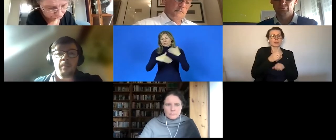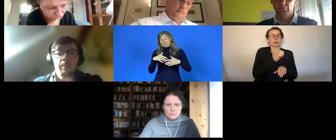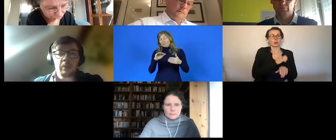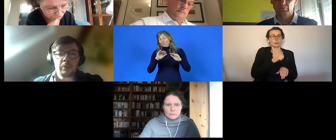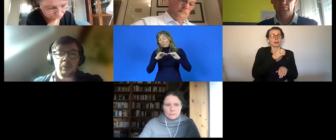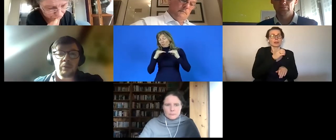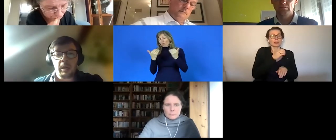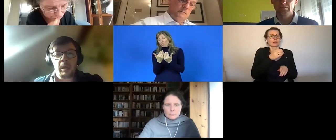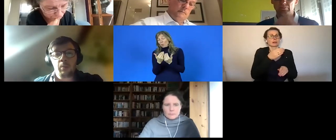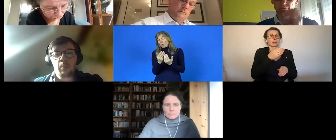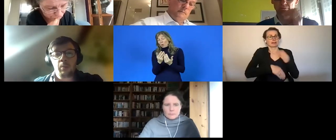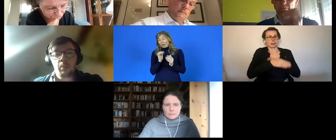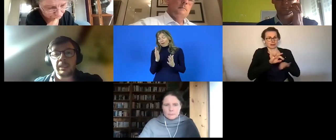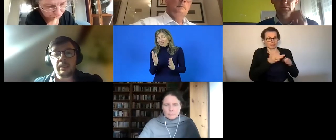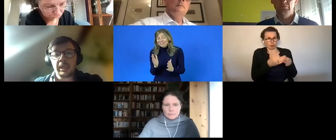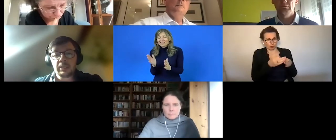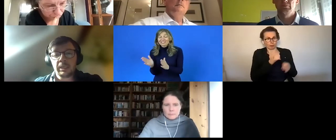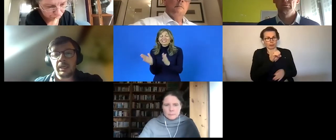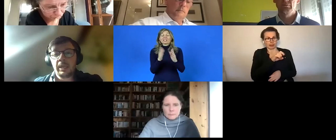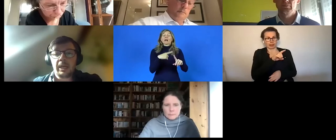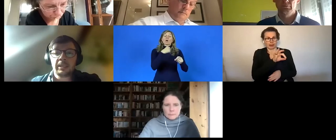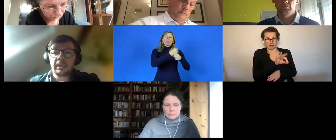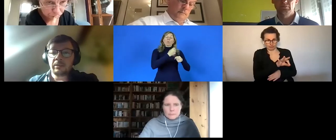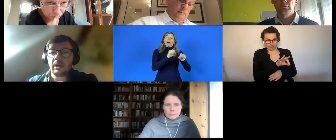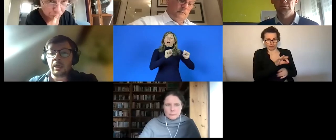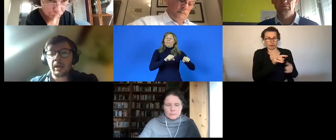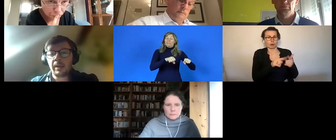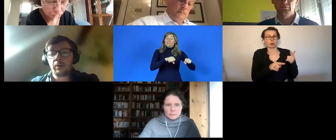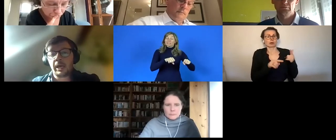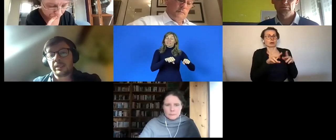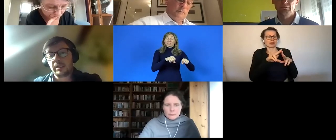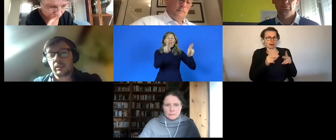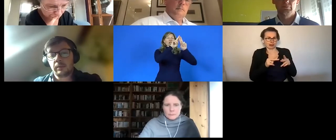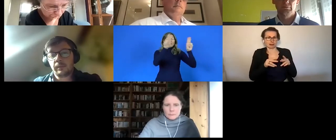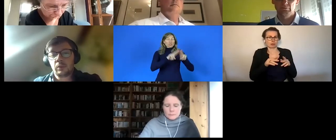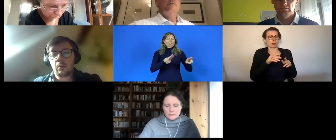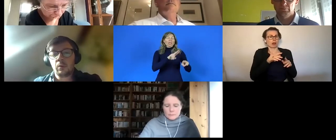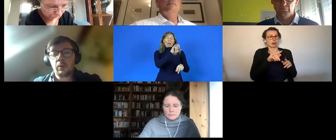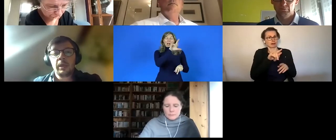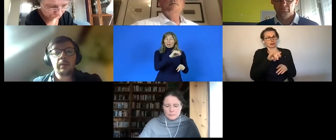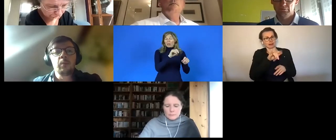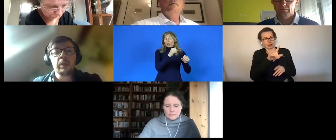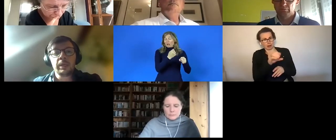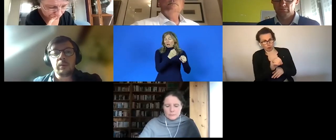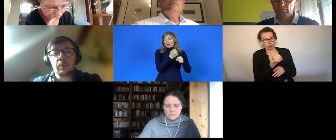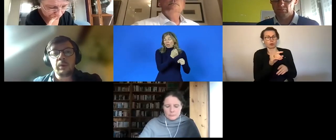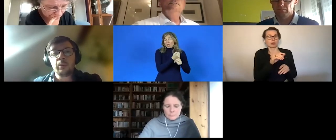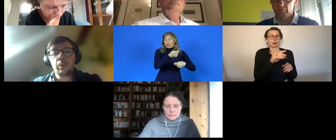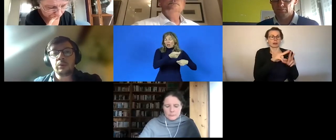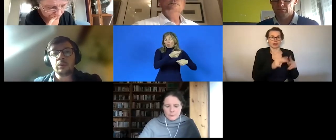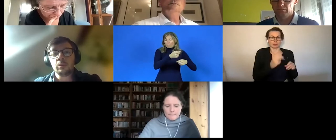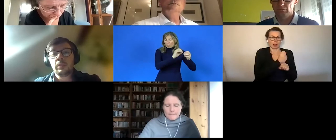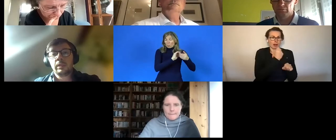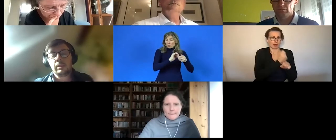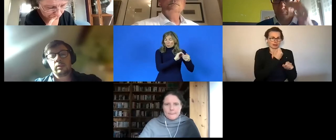but also with uh workability international and international labor organization so we we really